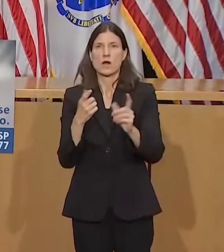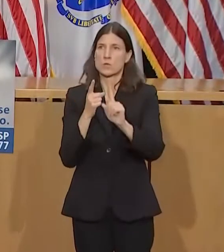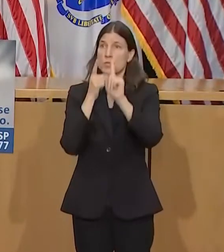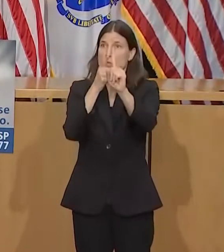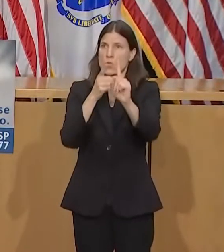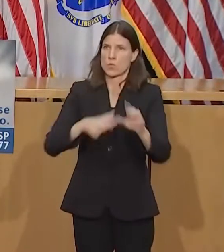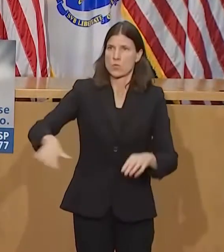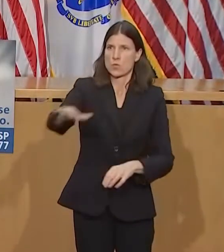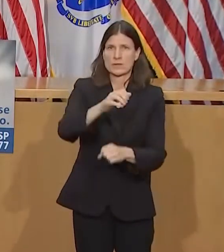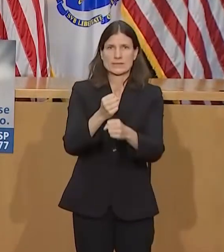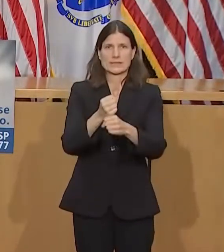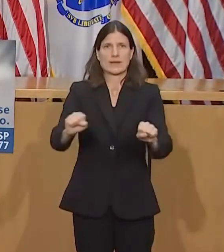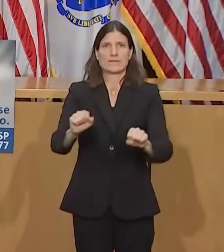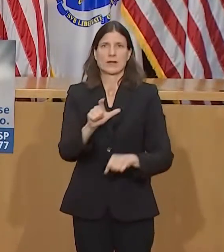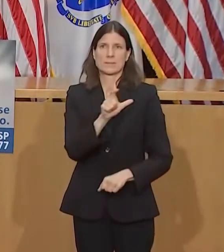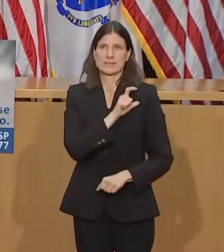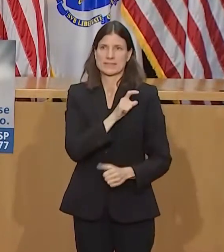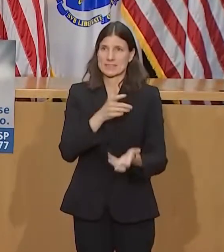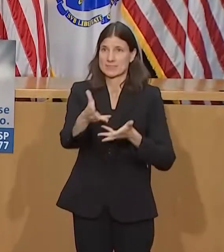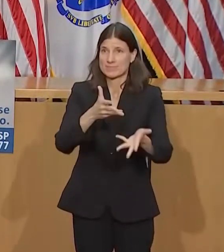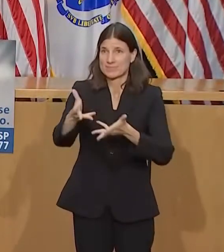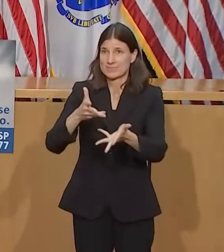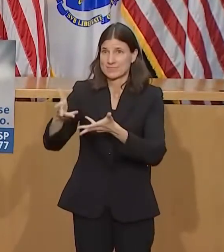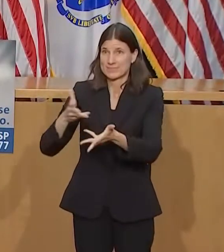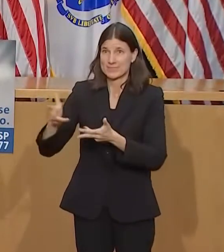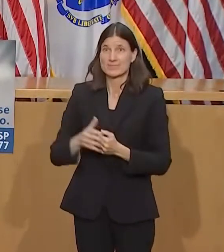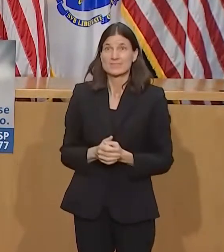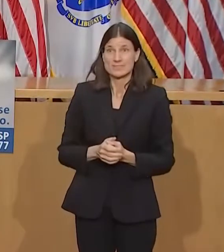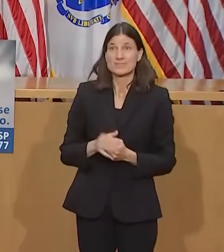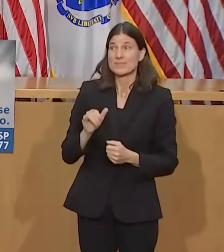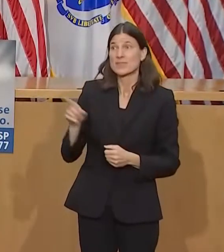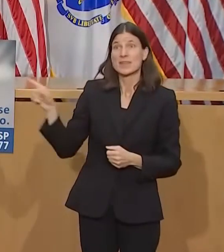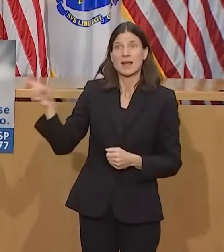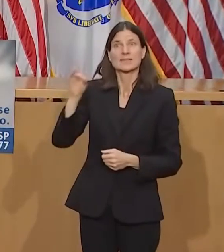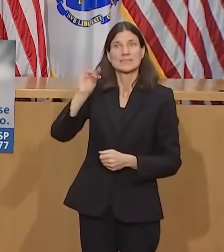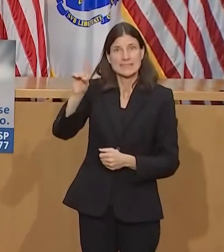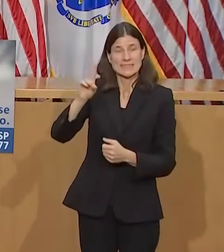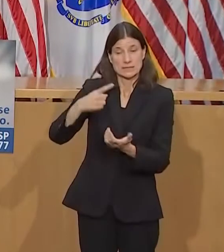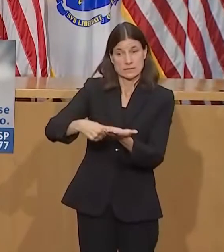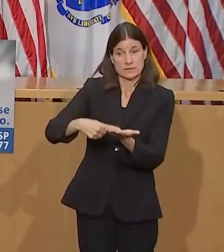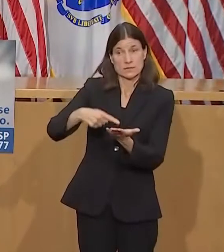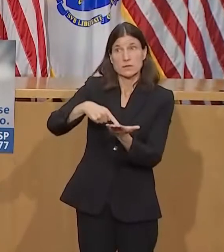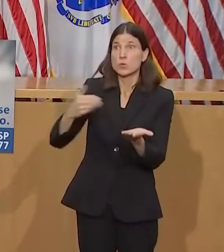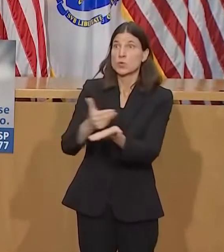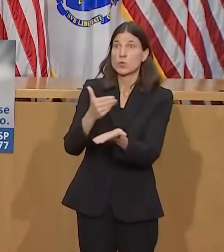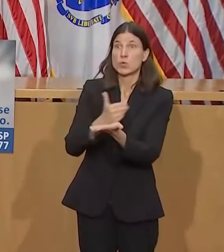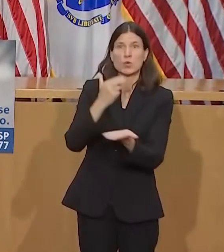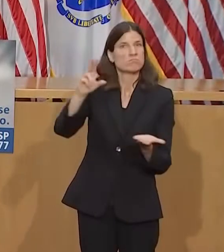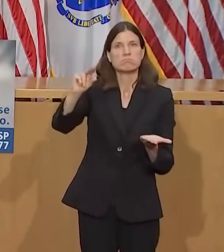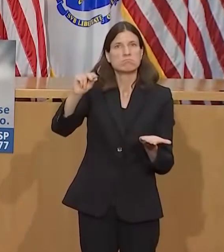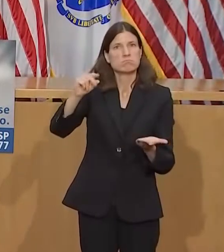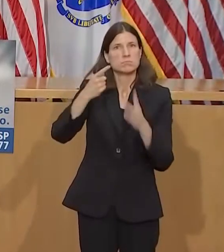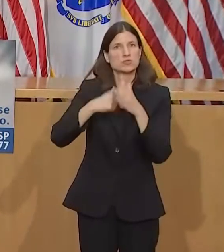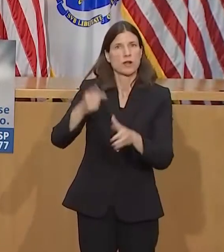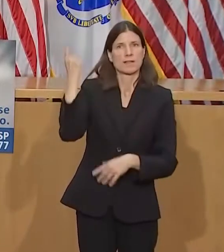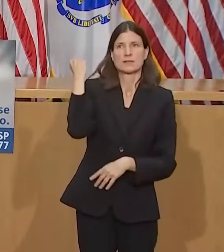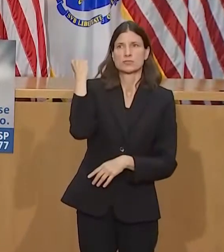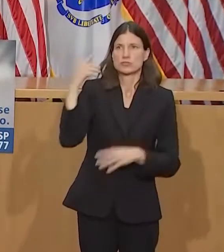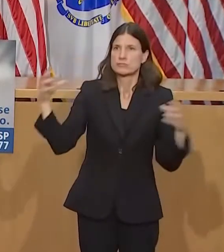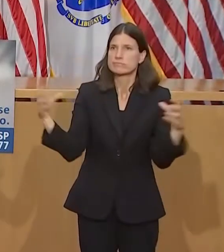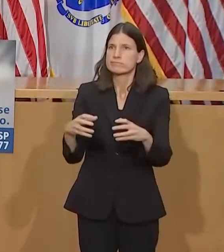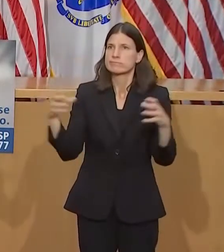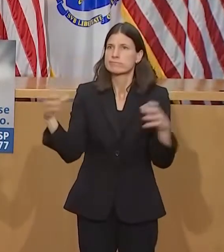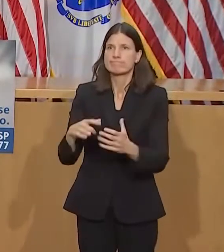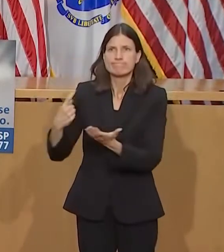largely because Massachusetts is one of only a very few states that does not have a statewide certification program for law